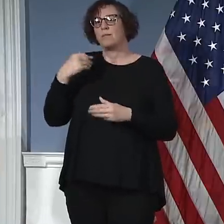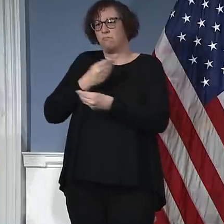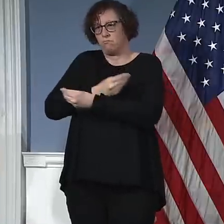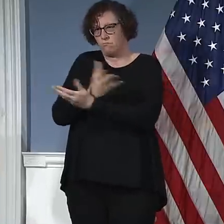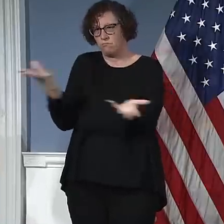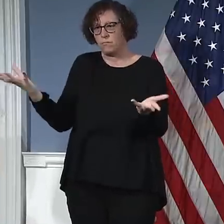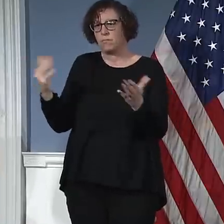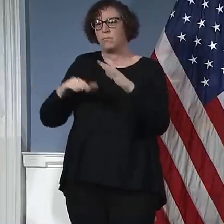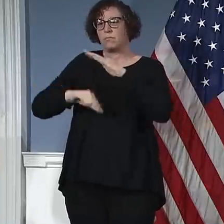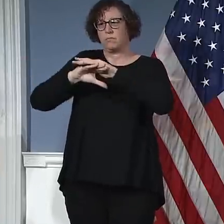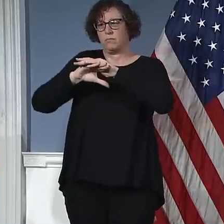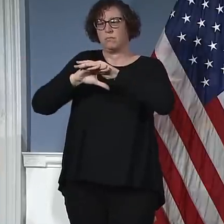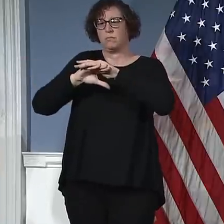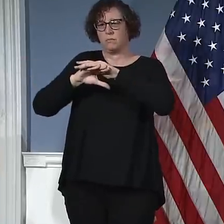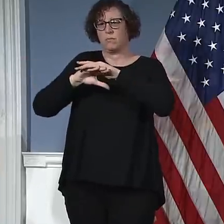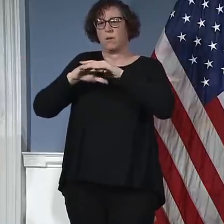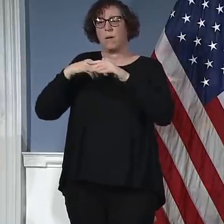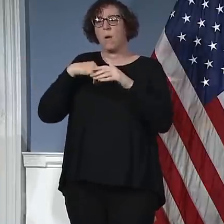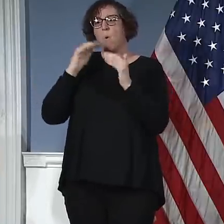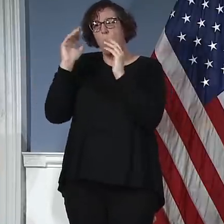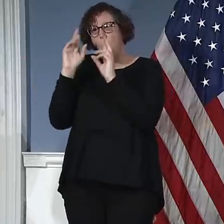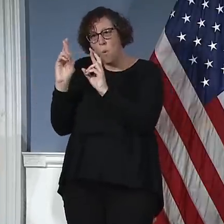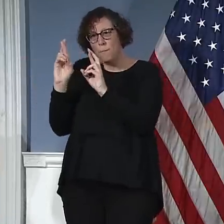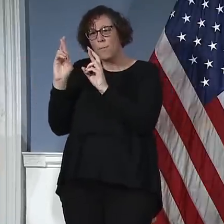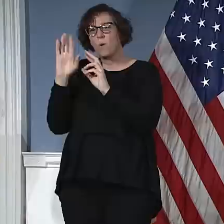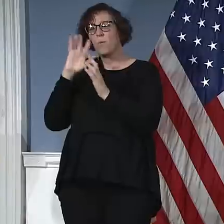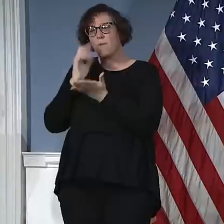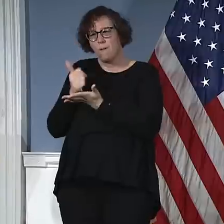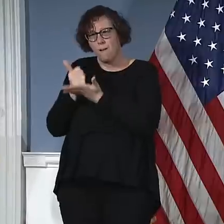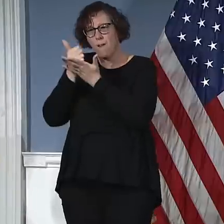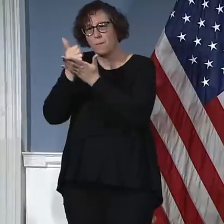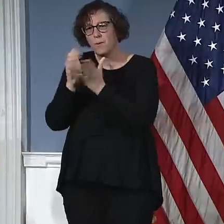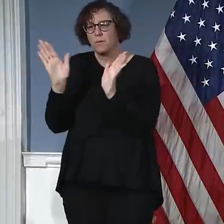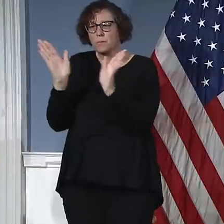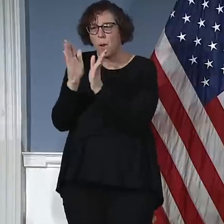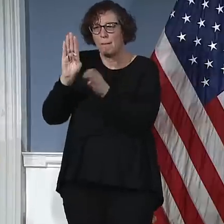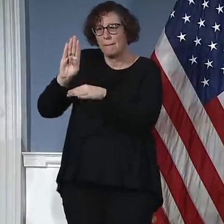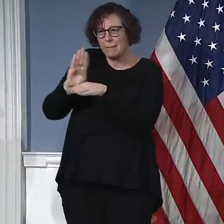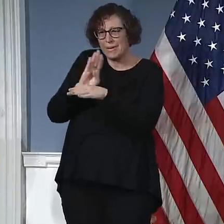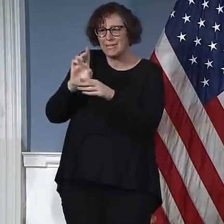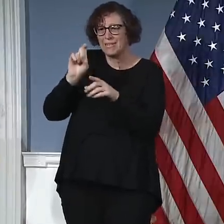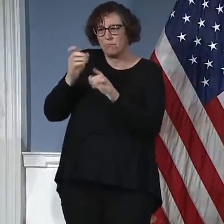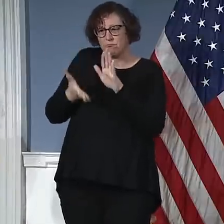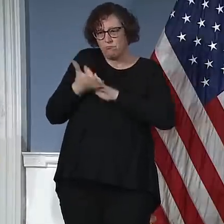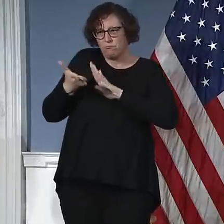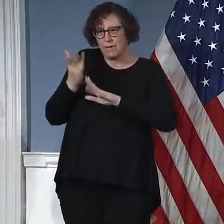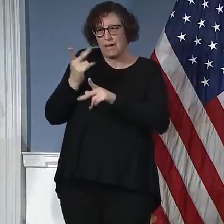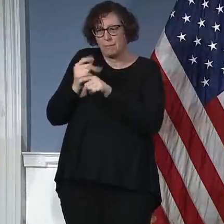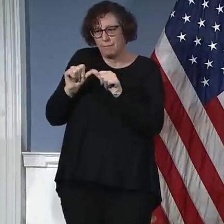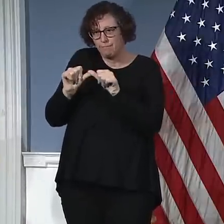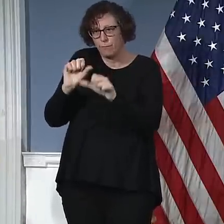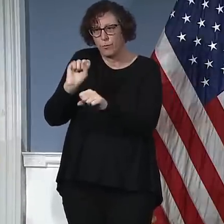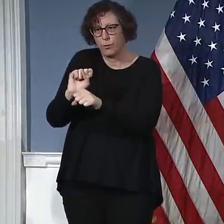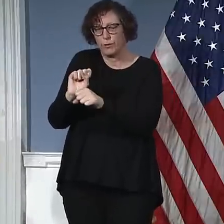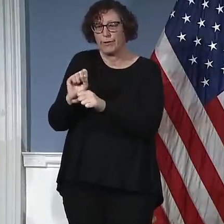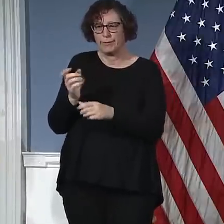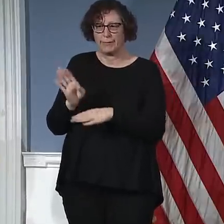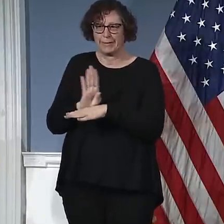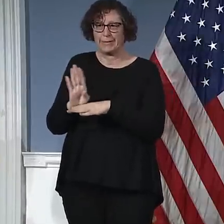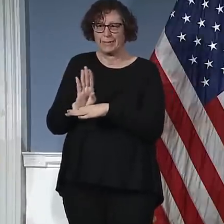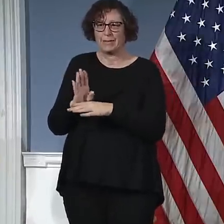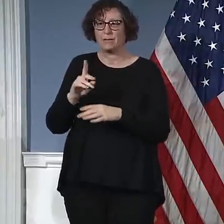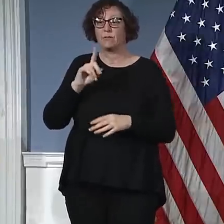a number of small businesses keep going. Of course, the big question will be, does this stimulus bill focus